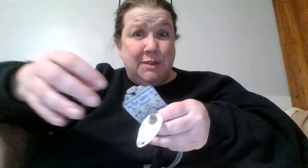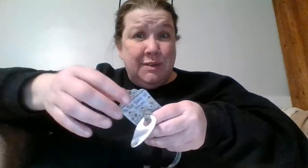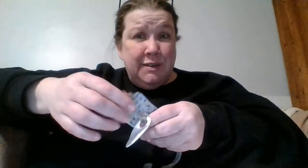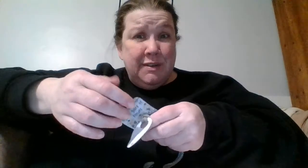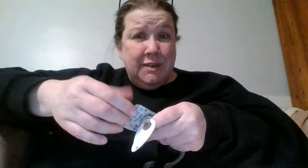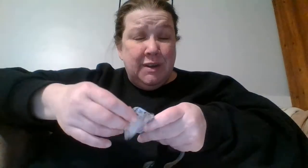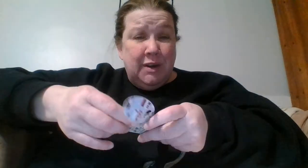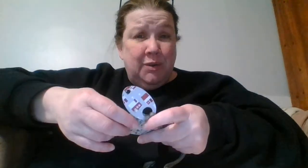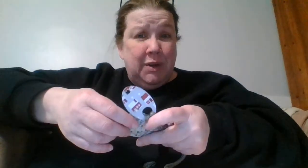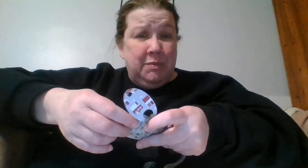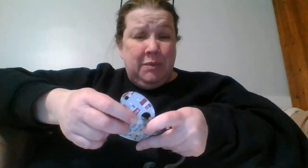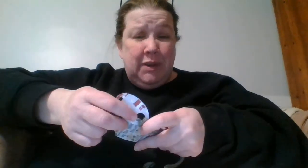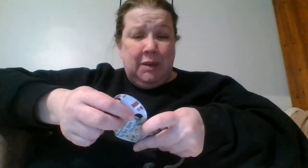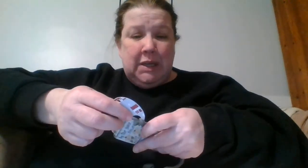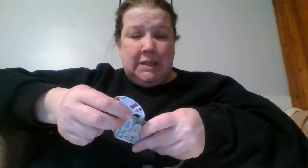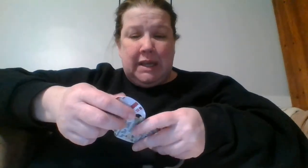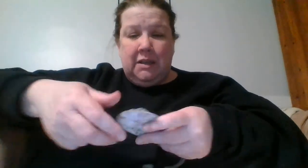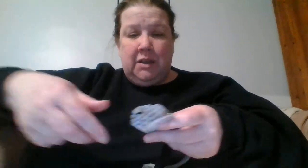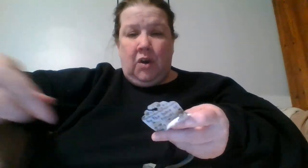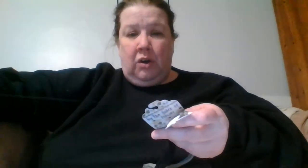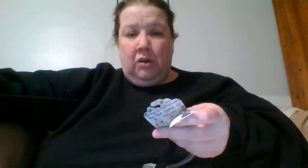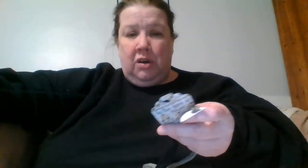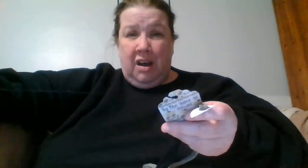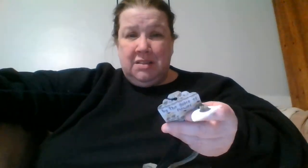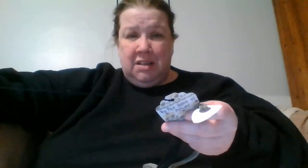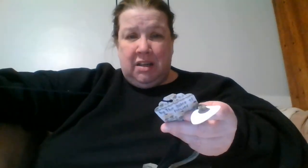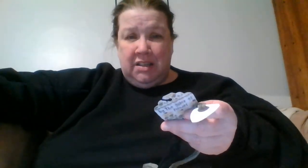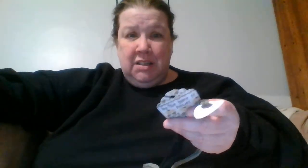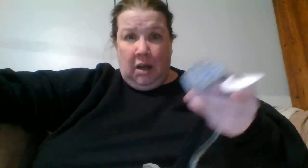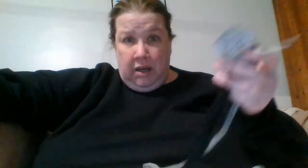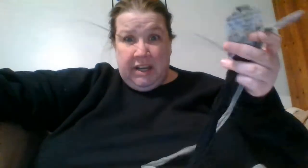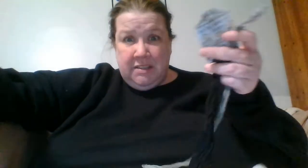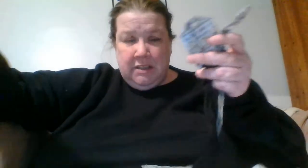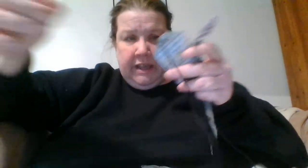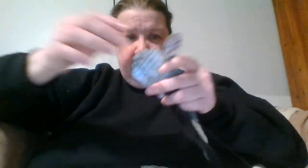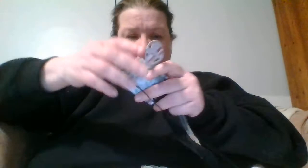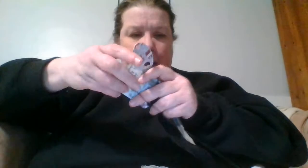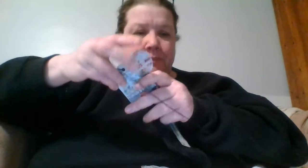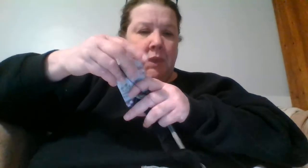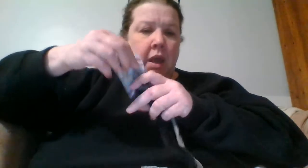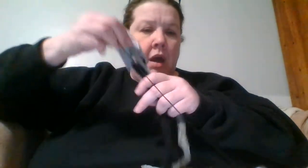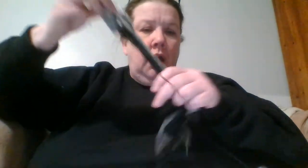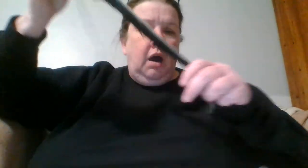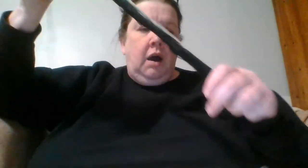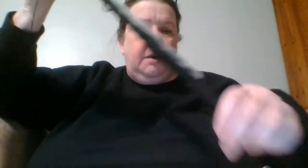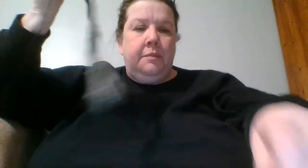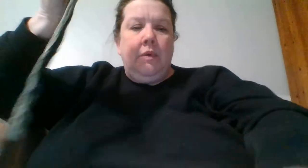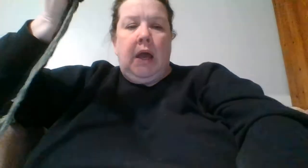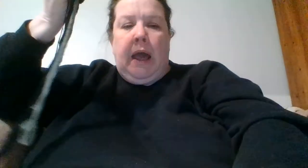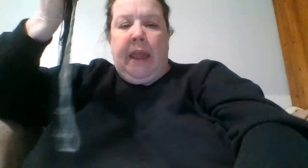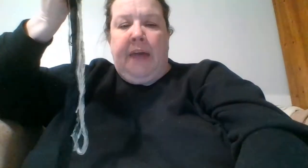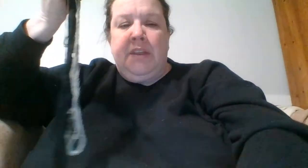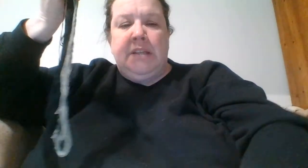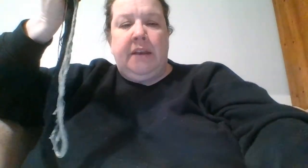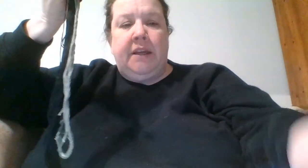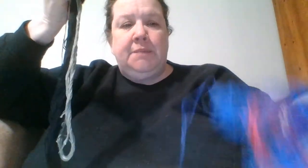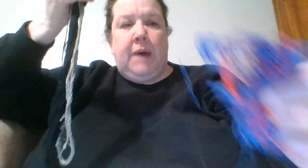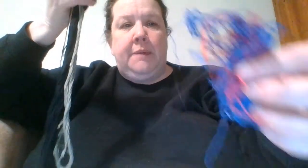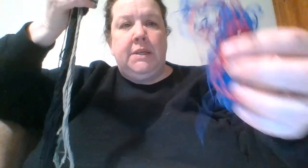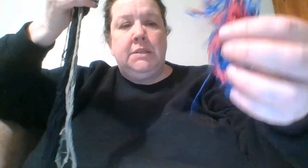with me really because I they're all cut to a nice length for me um I had these on nice bobbins